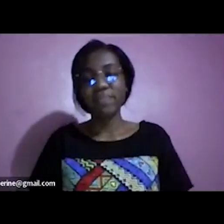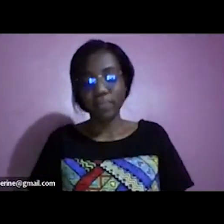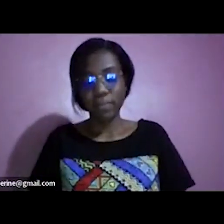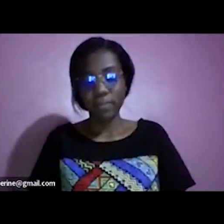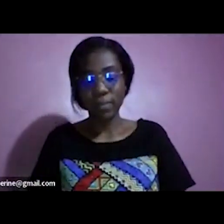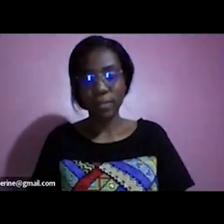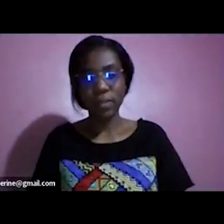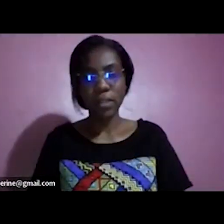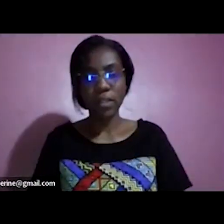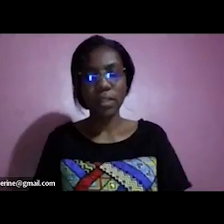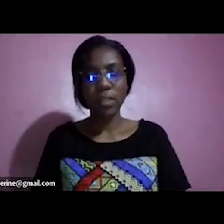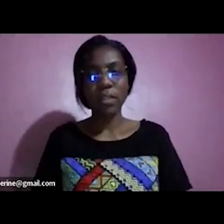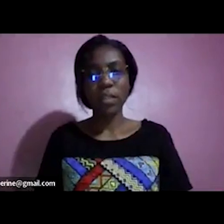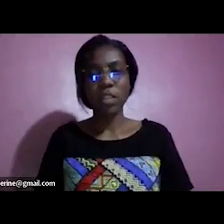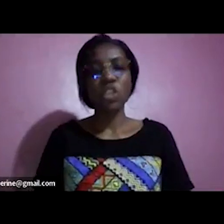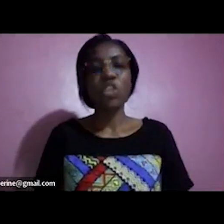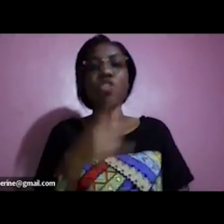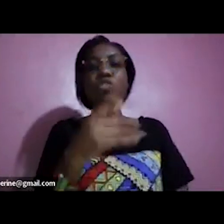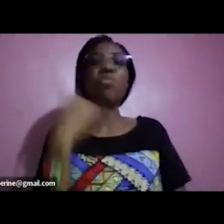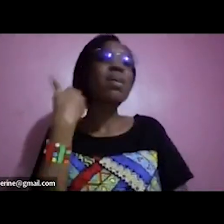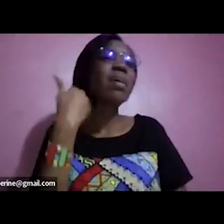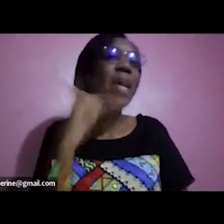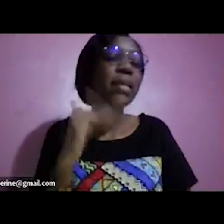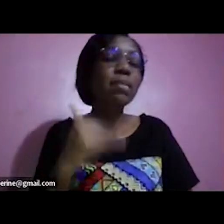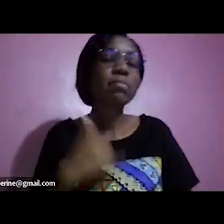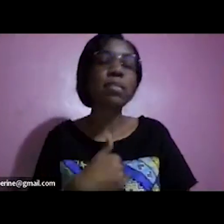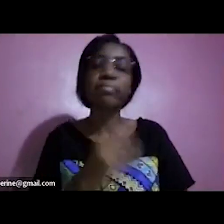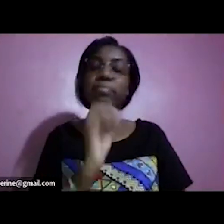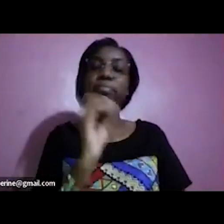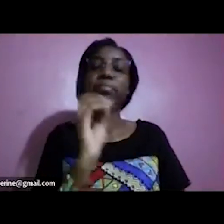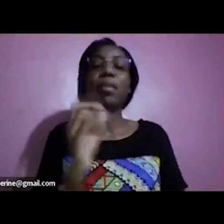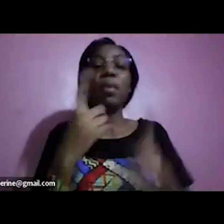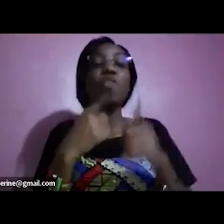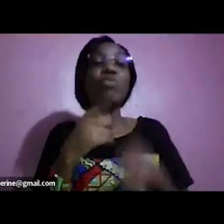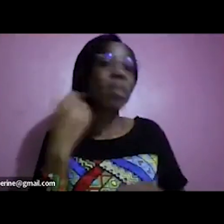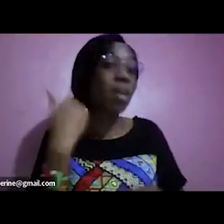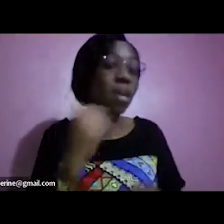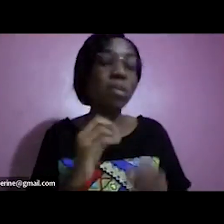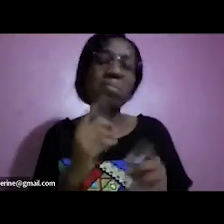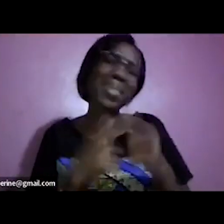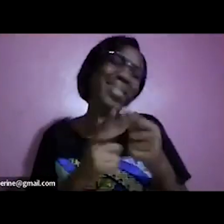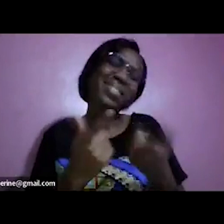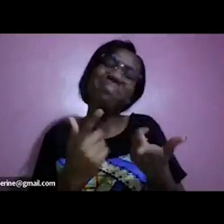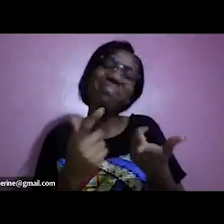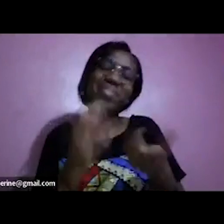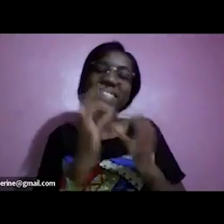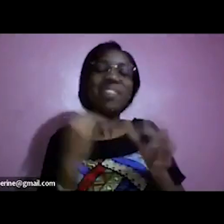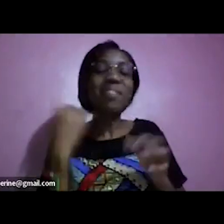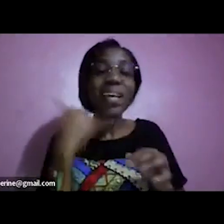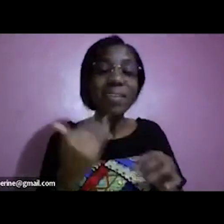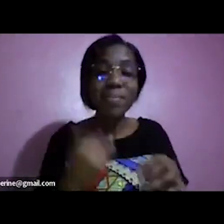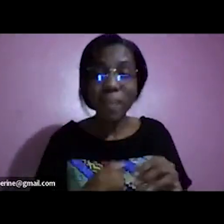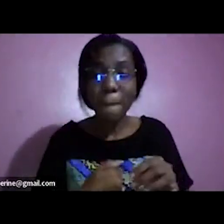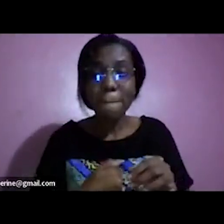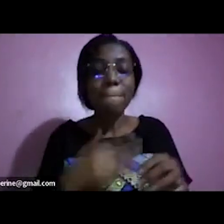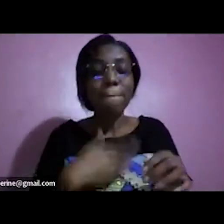yes do not hate me but i'm going to say something please don't hate me but even if you hate me i know in africa